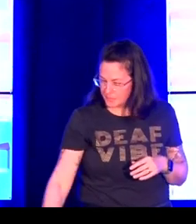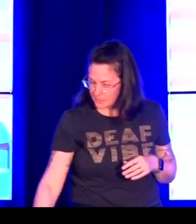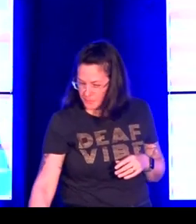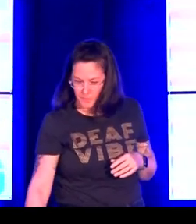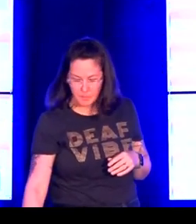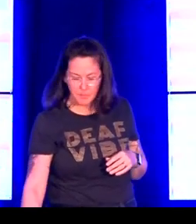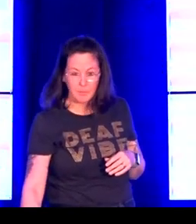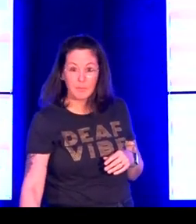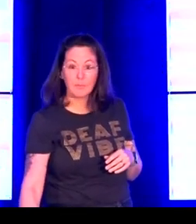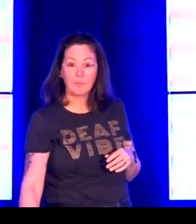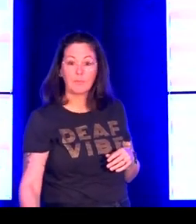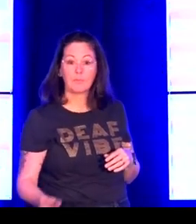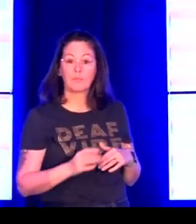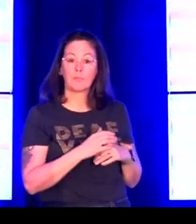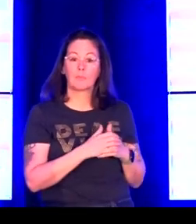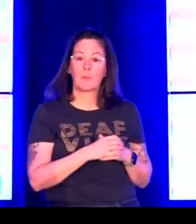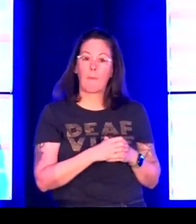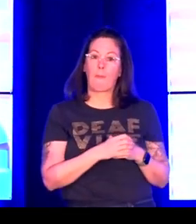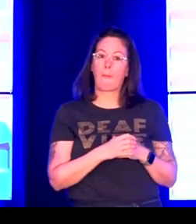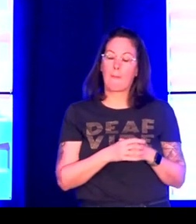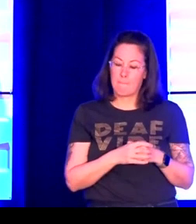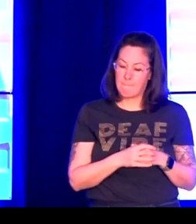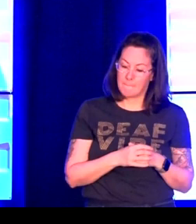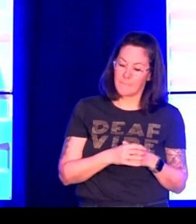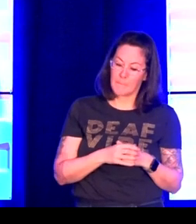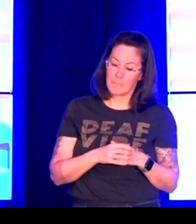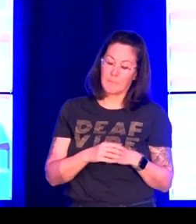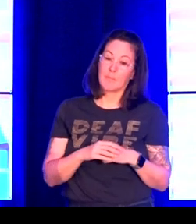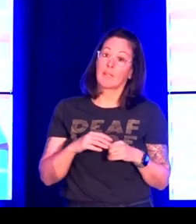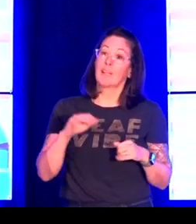of our data and share it according to open access principles from the very beginning.